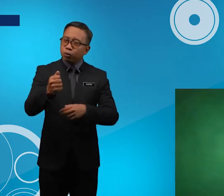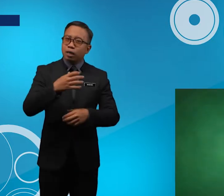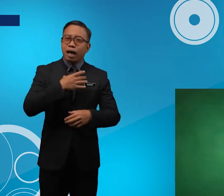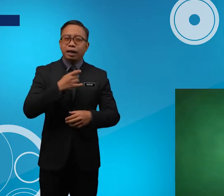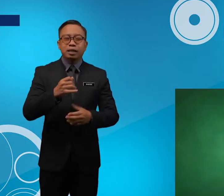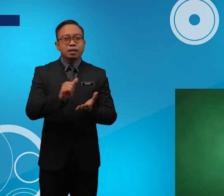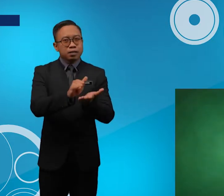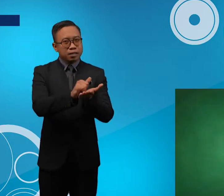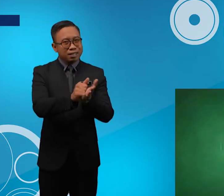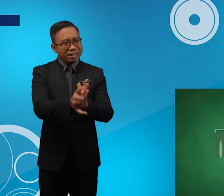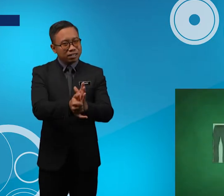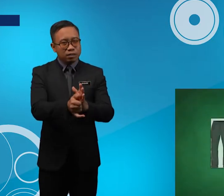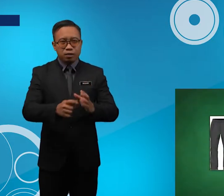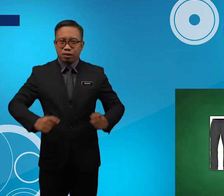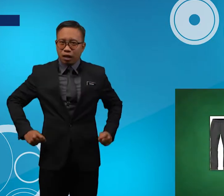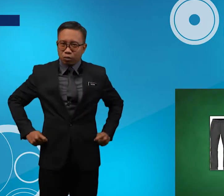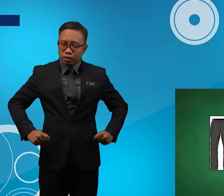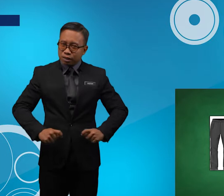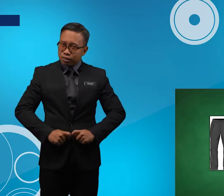You Like Like These Trousers